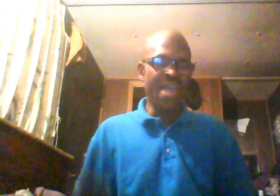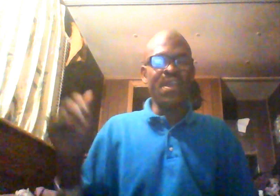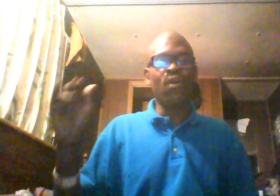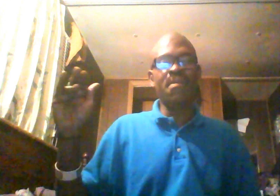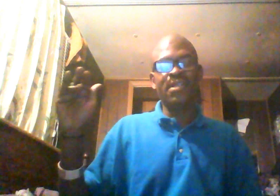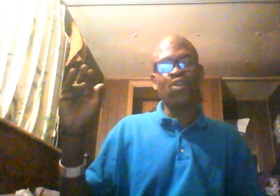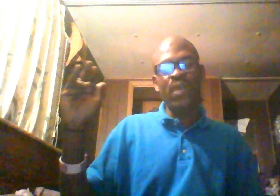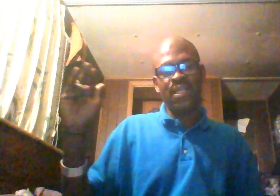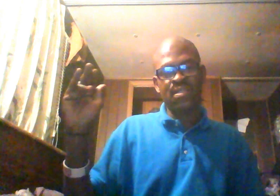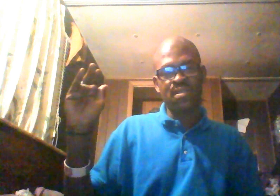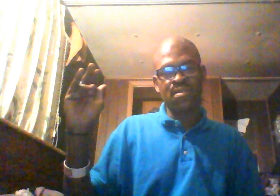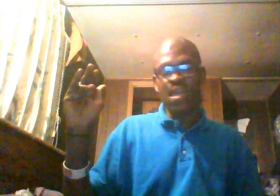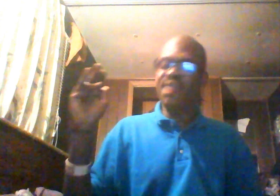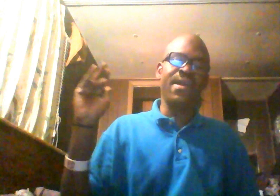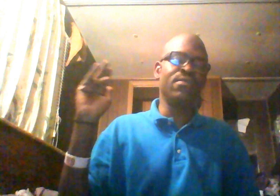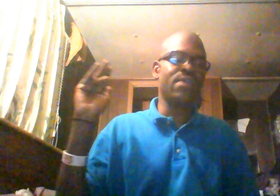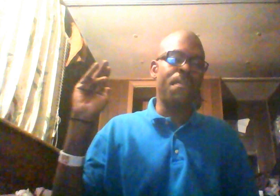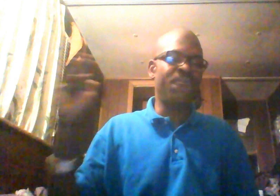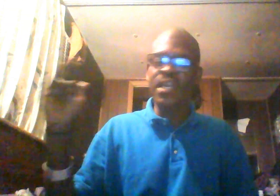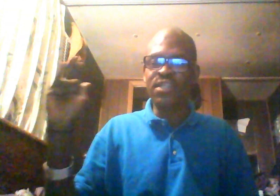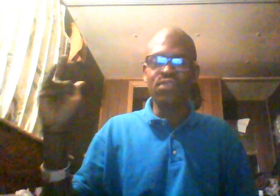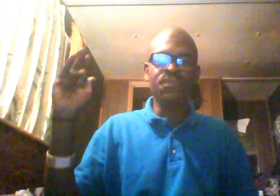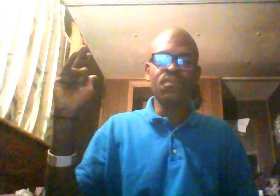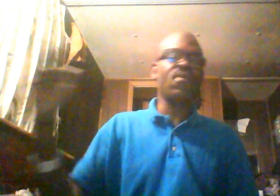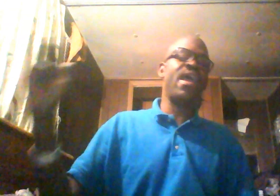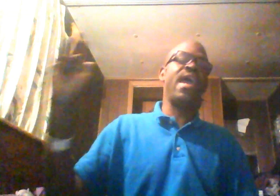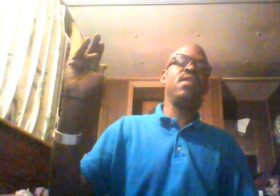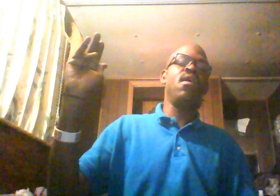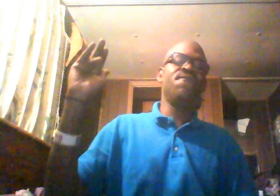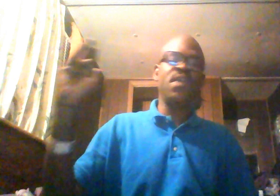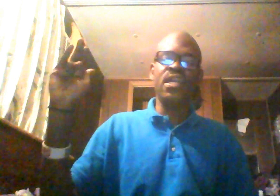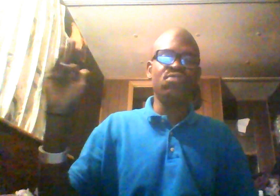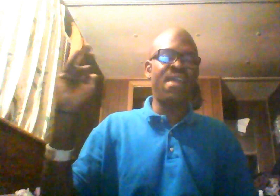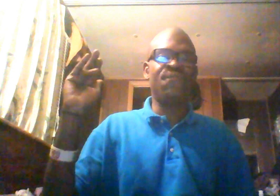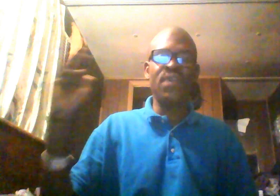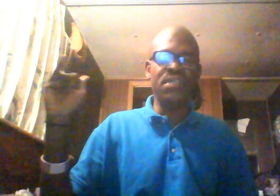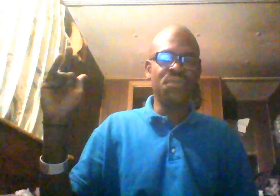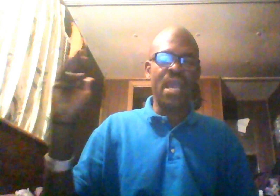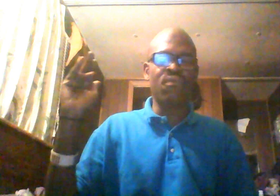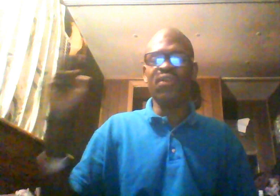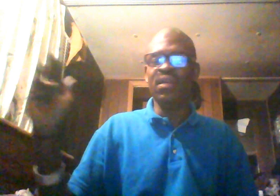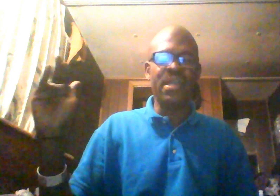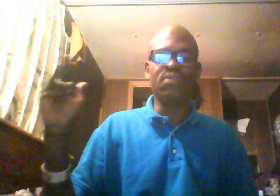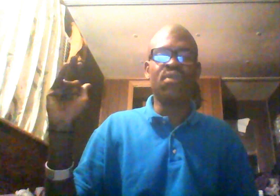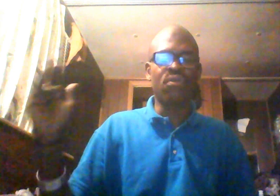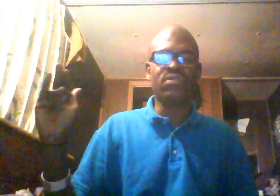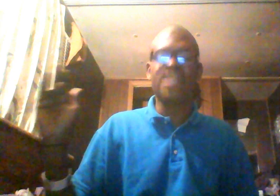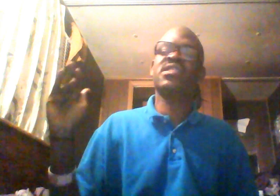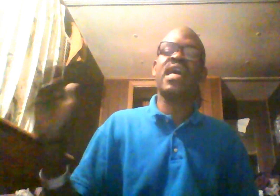They're going to come at your weaknesses. Either they're to try to feed you and feed you and feed you and really make you a grotesque sight